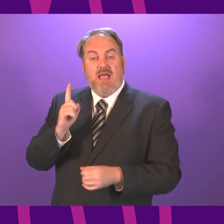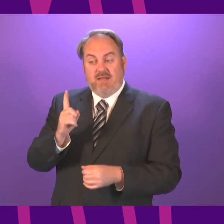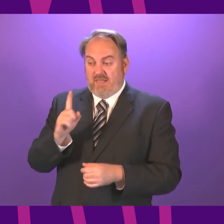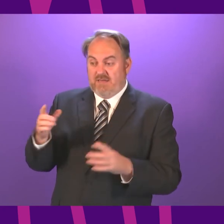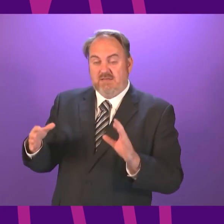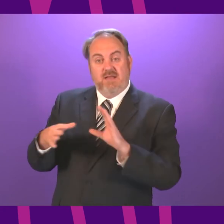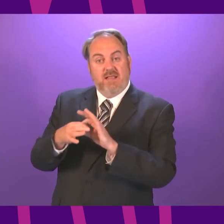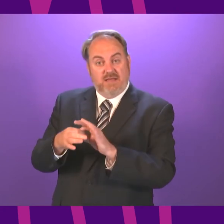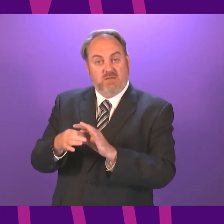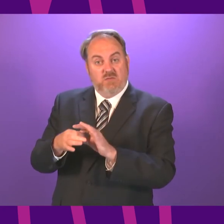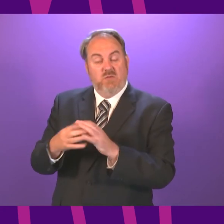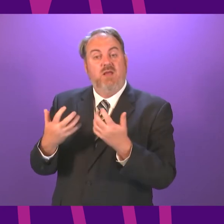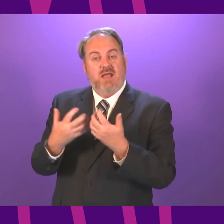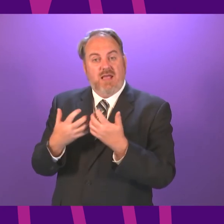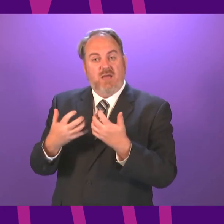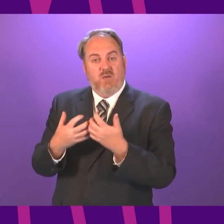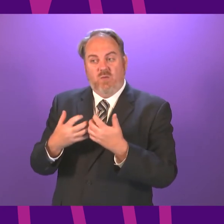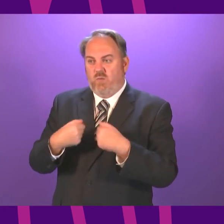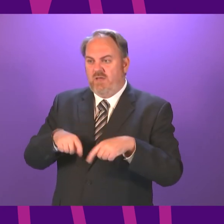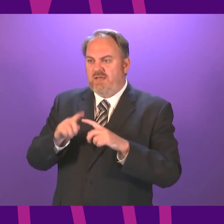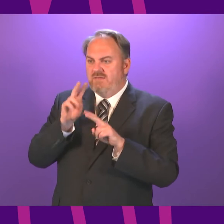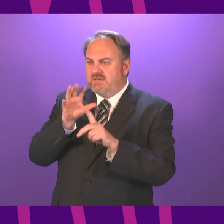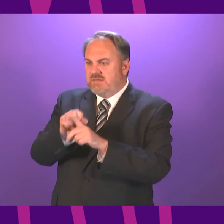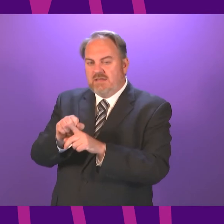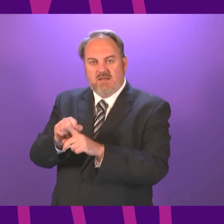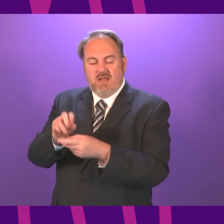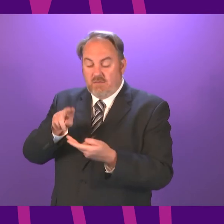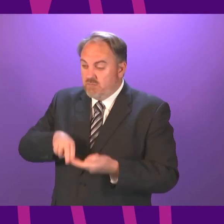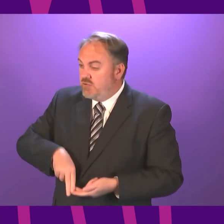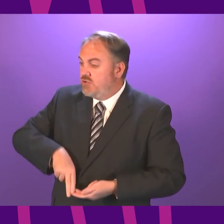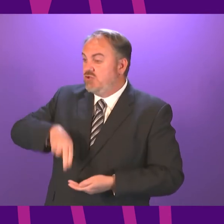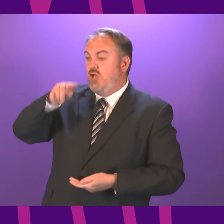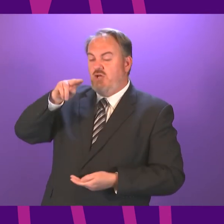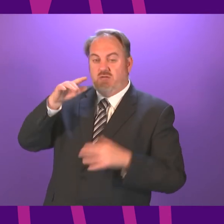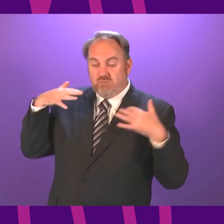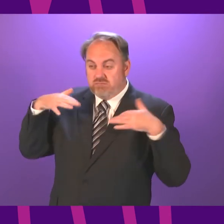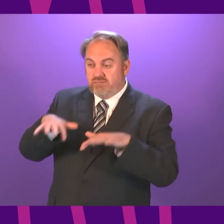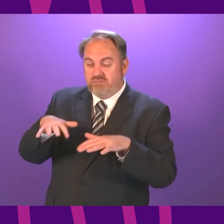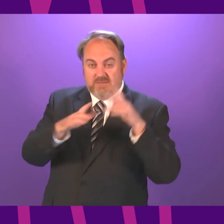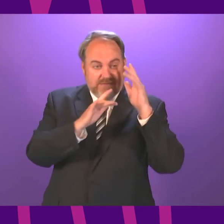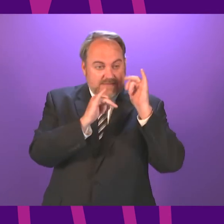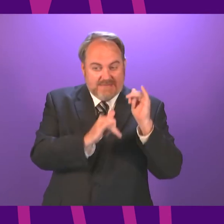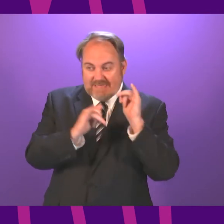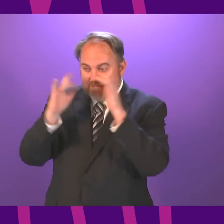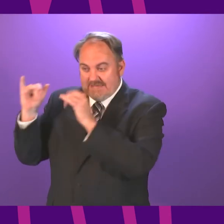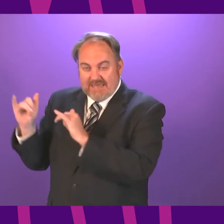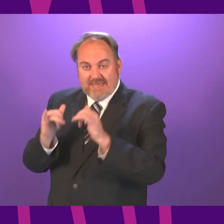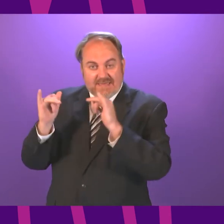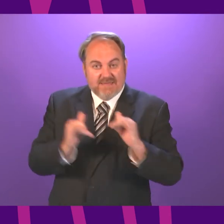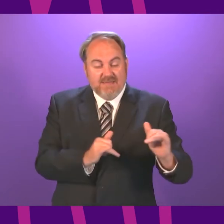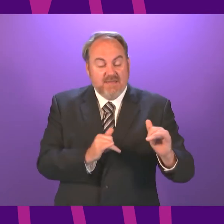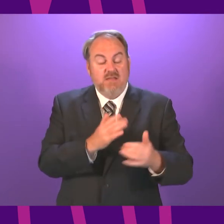be reflecting some of the surge testing that has been done in local areas. It is for local public health teams to decide what is appropriate